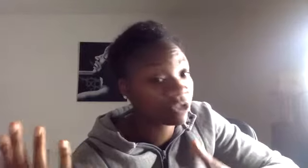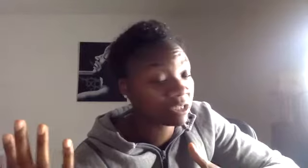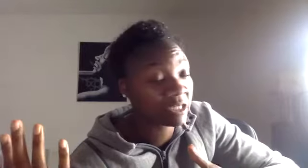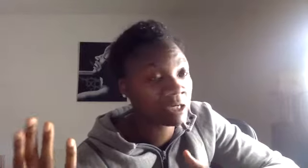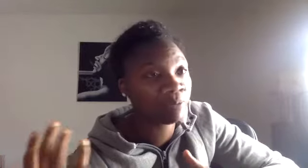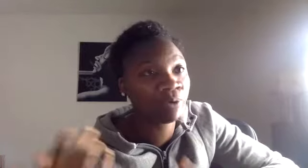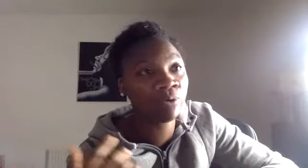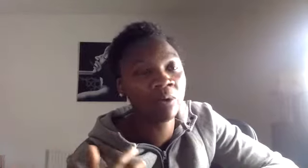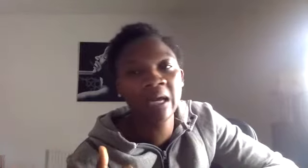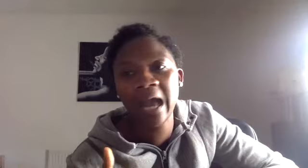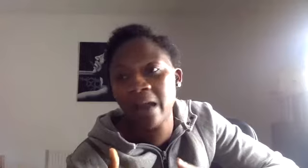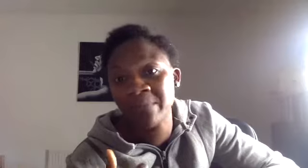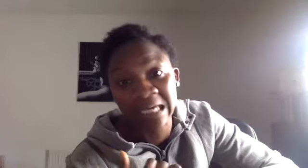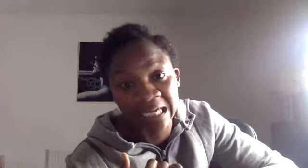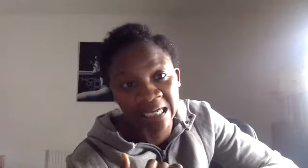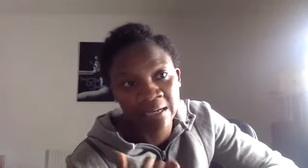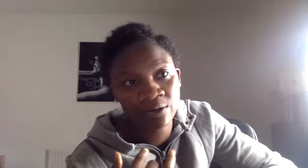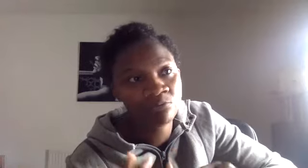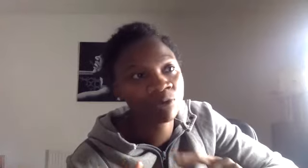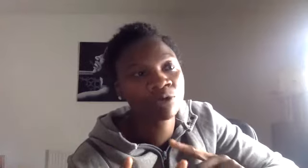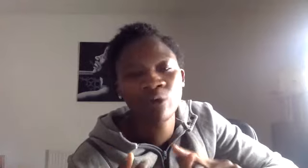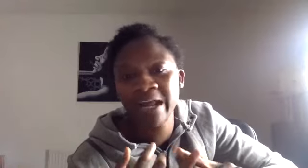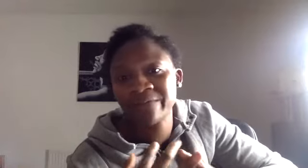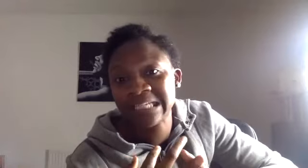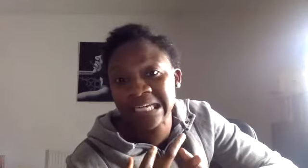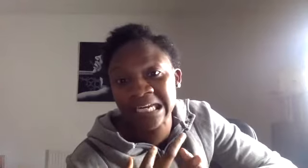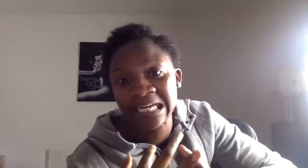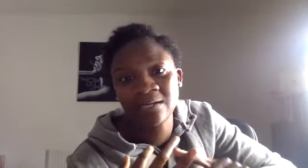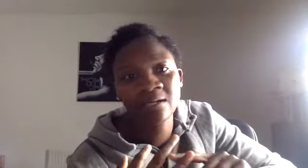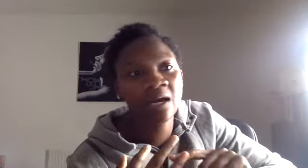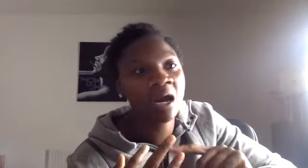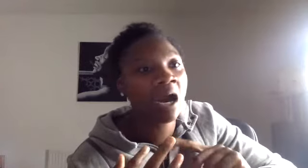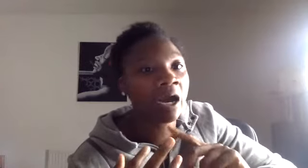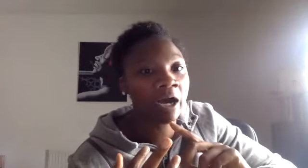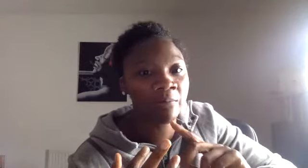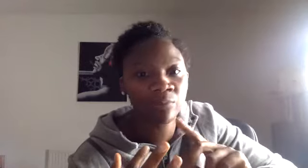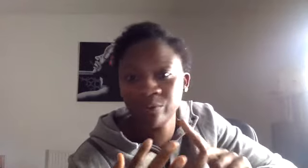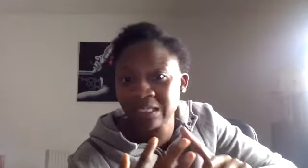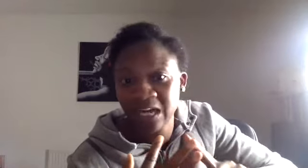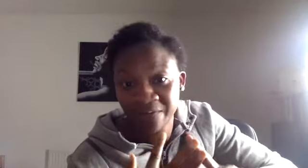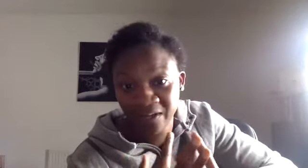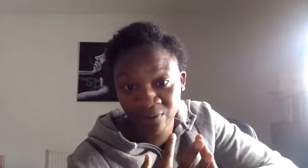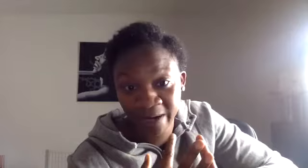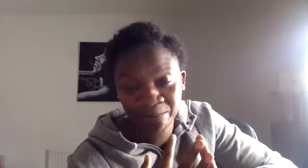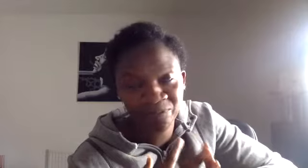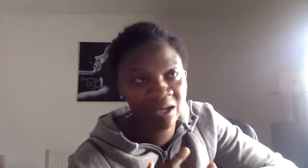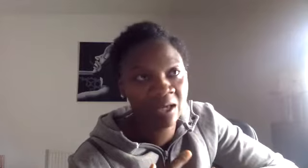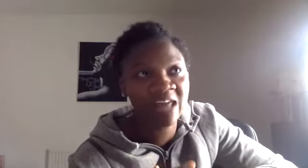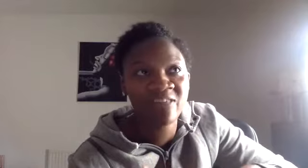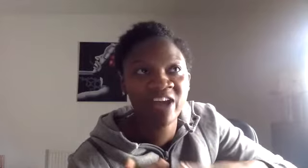just as an example, ME, chronic fatigue, all these kind of things, right? That they